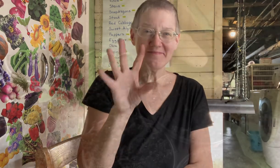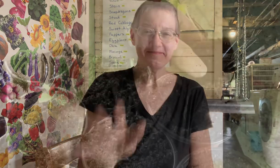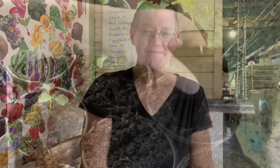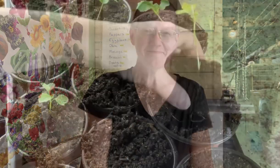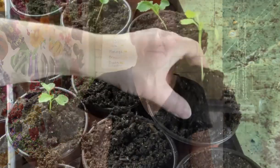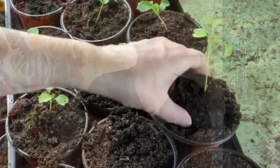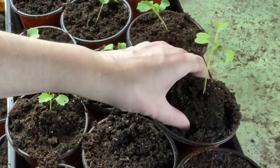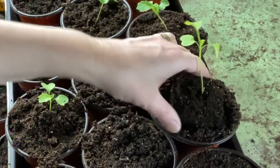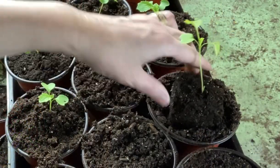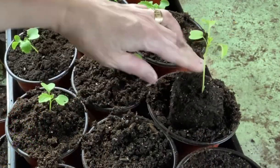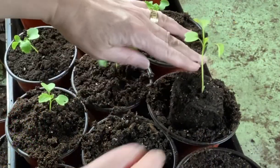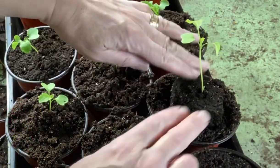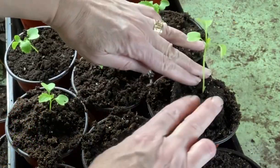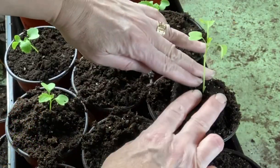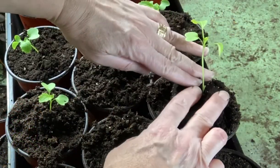65 degrees in that front room.